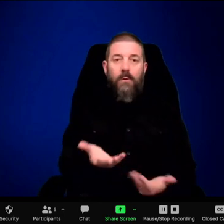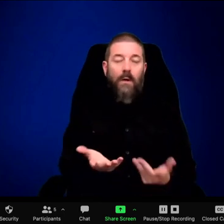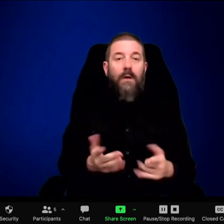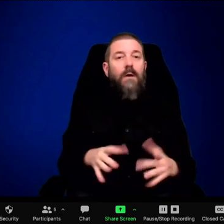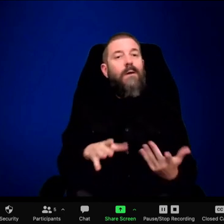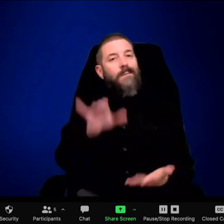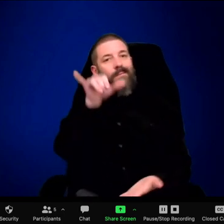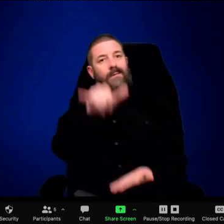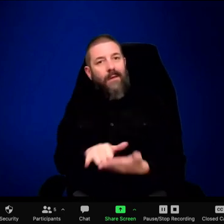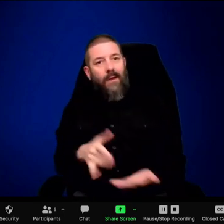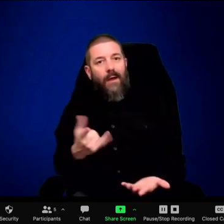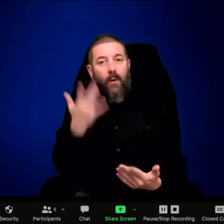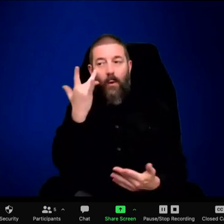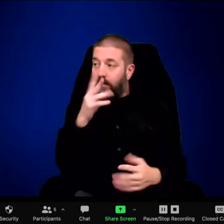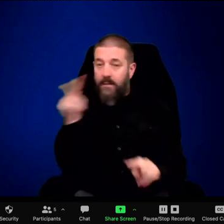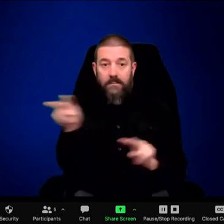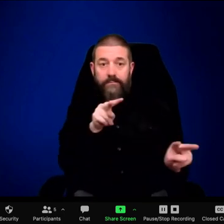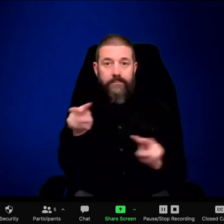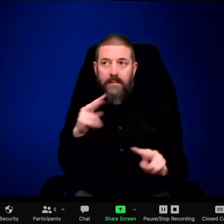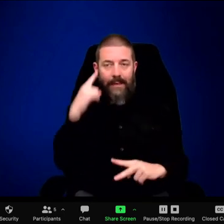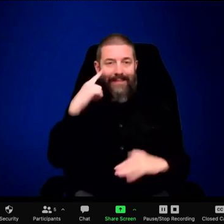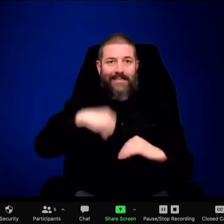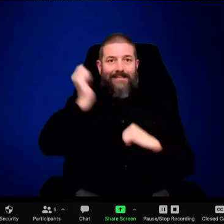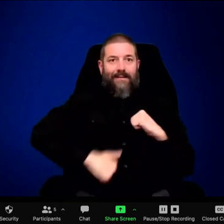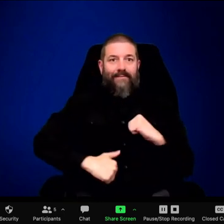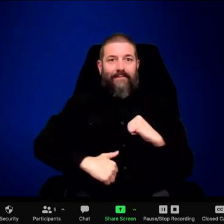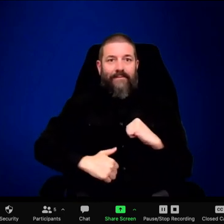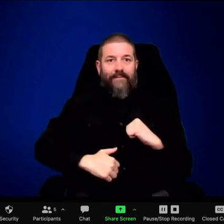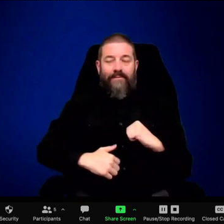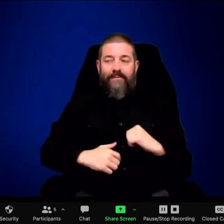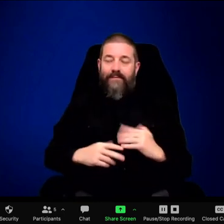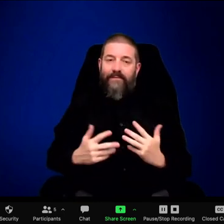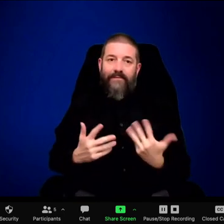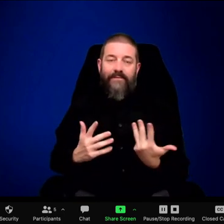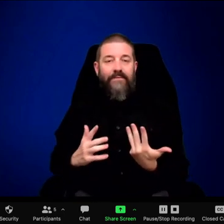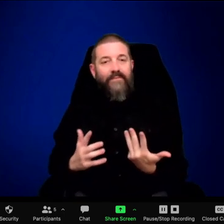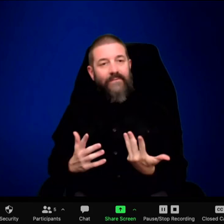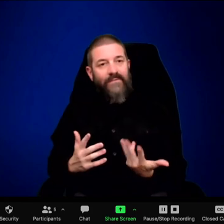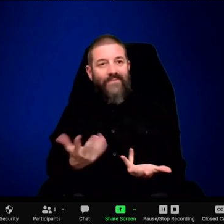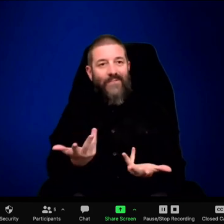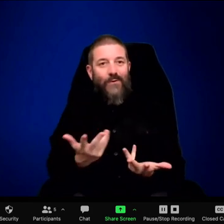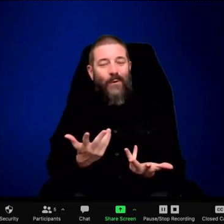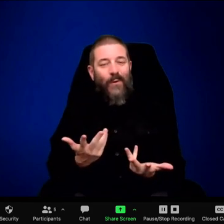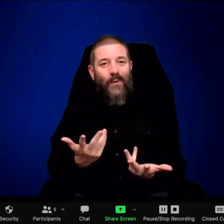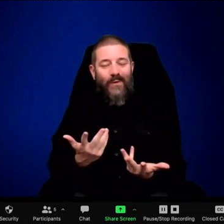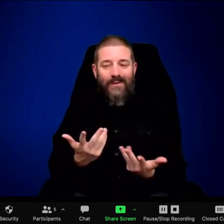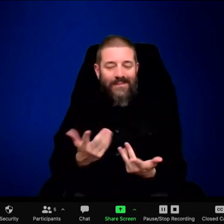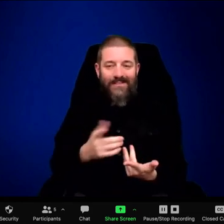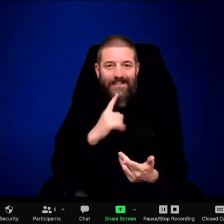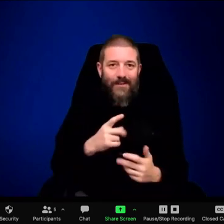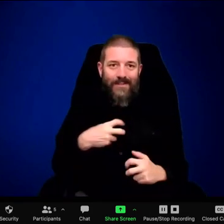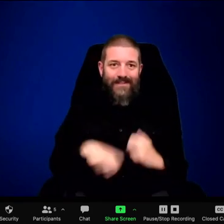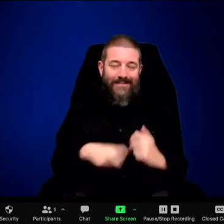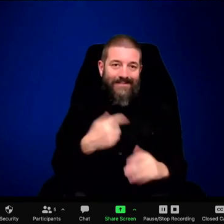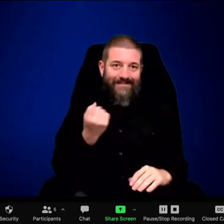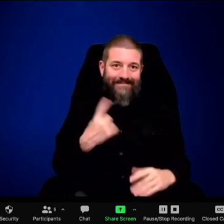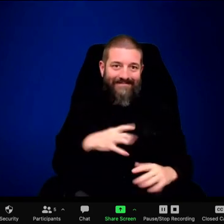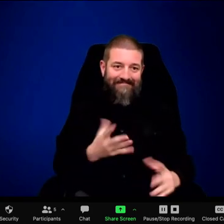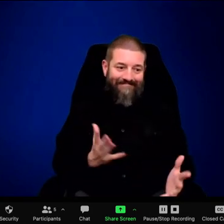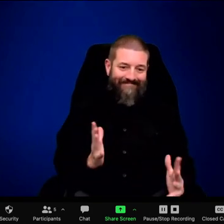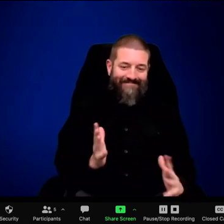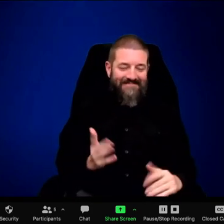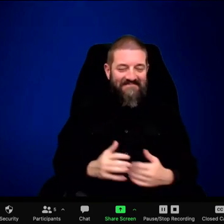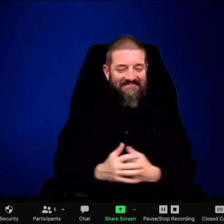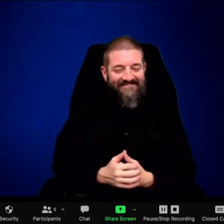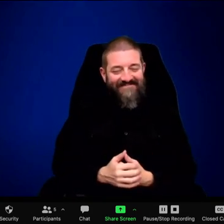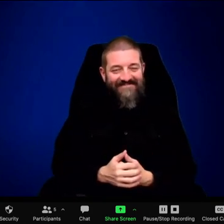cattle seem a little bit like bison. And the young, inexperienced wolf might mistakenly think, well, these things are really tough. You can't kill them.